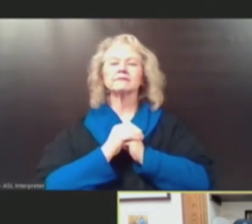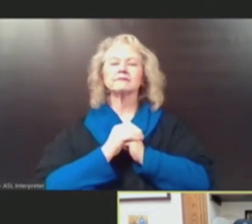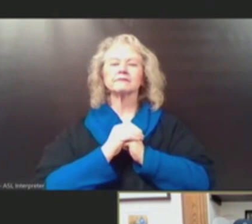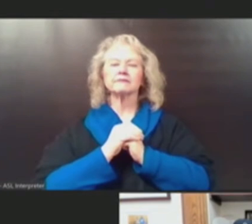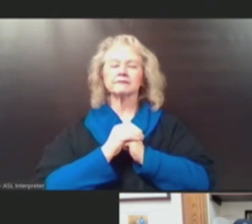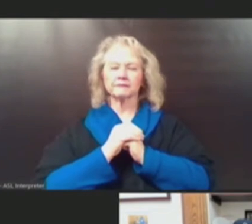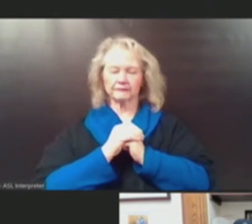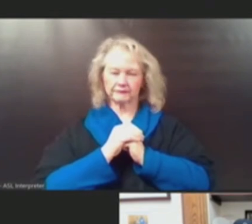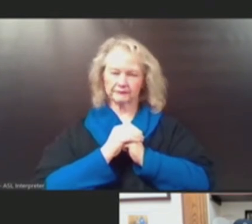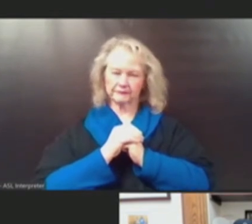Connecticut Public.